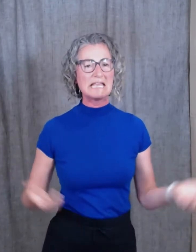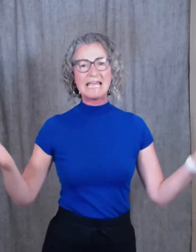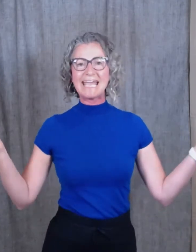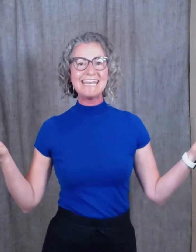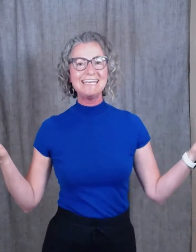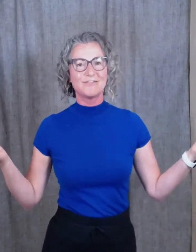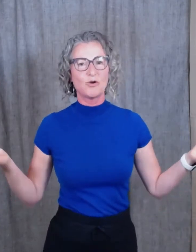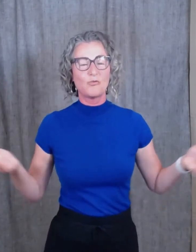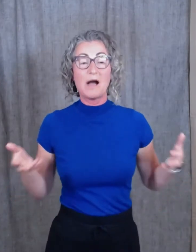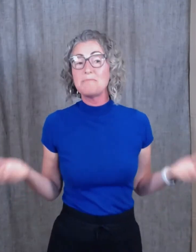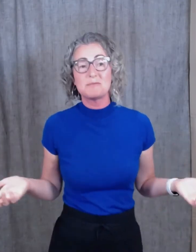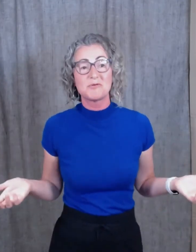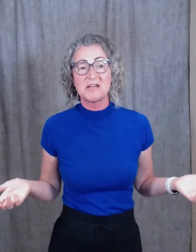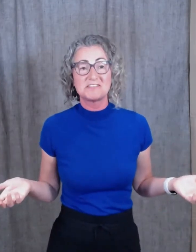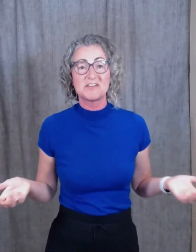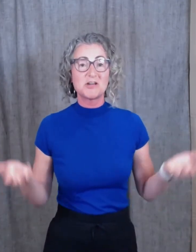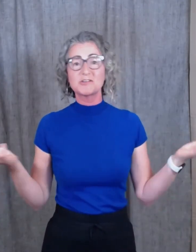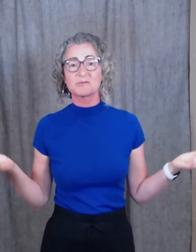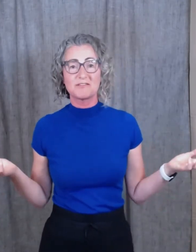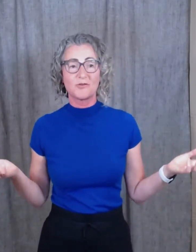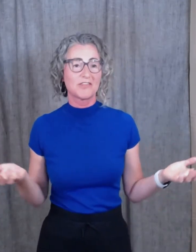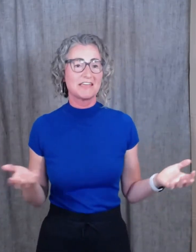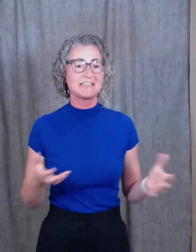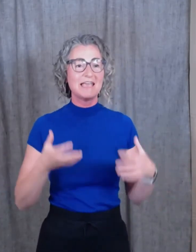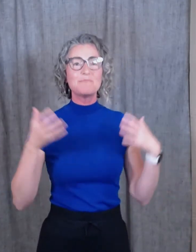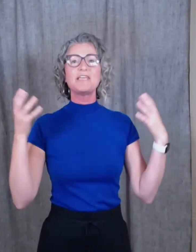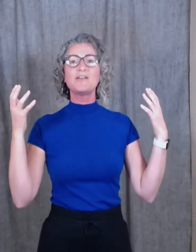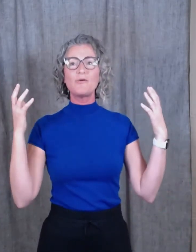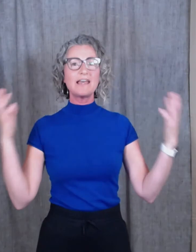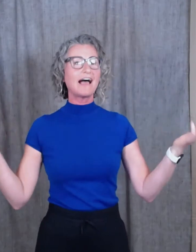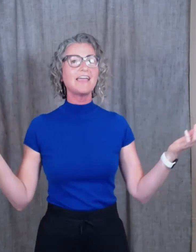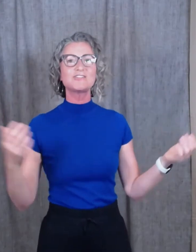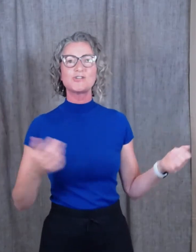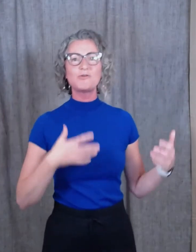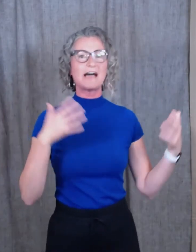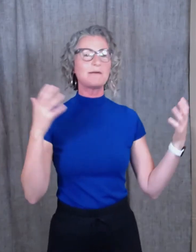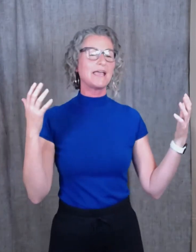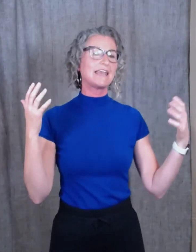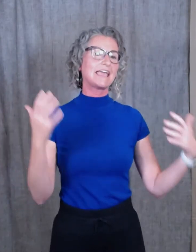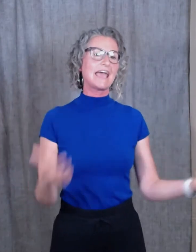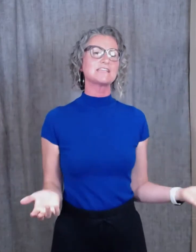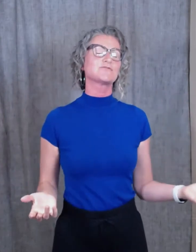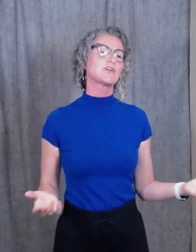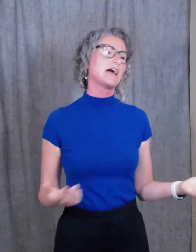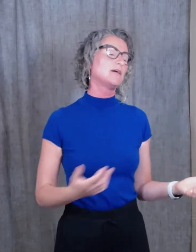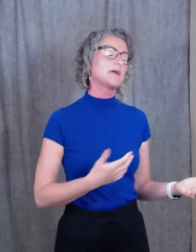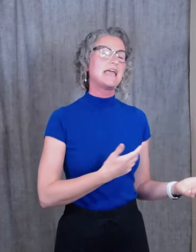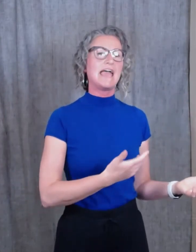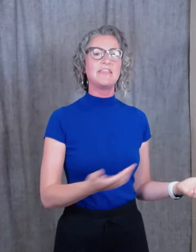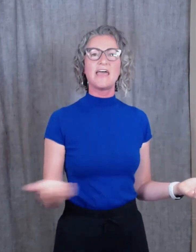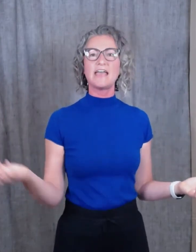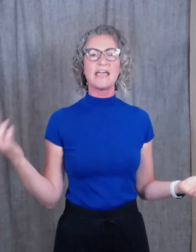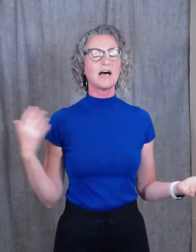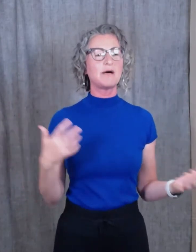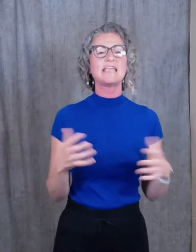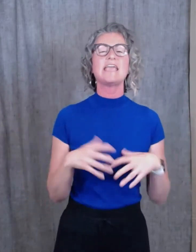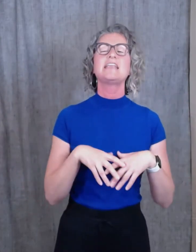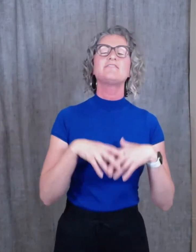Like, I didn't even know why people went to the doctor before this. But you know what? I showed up, and I asked for help. And that help, I can't even